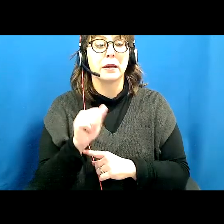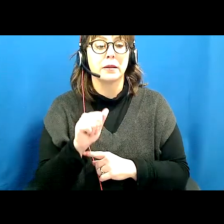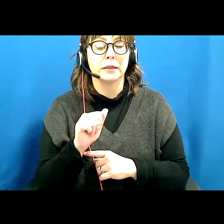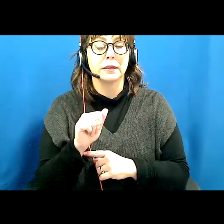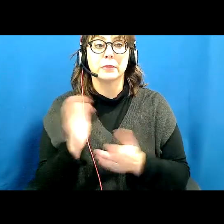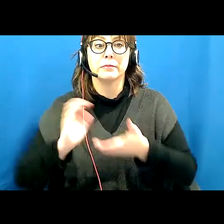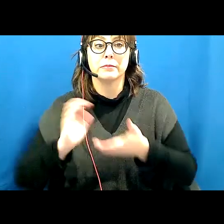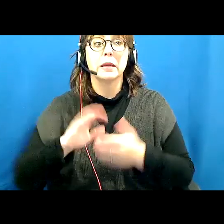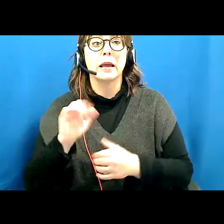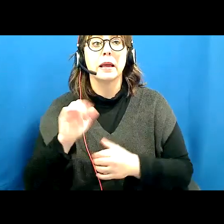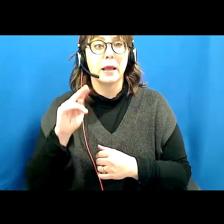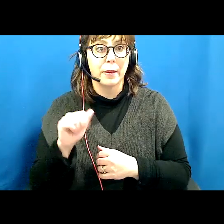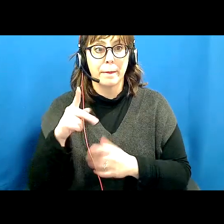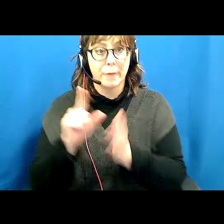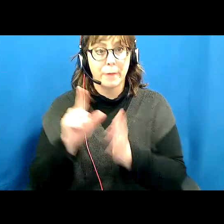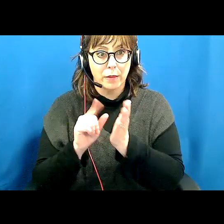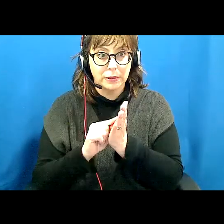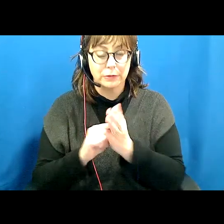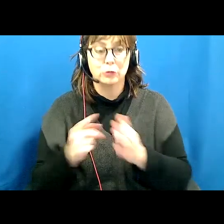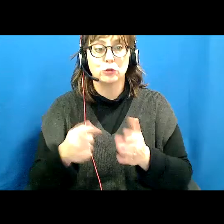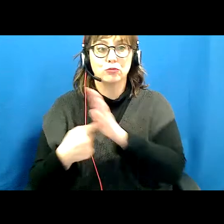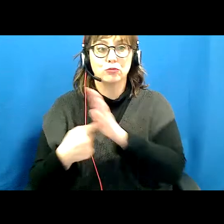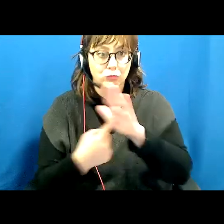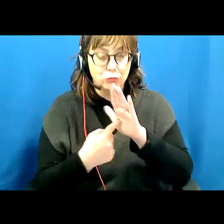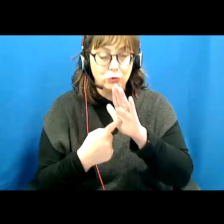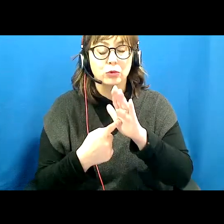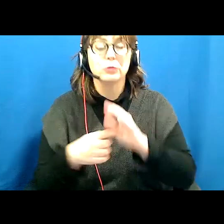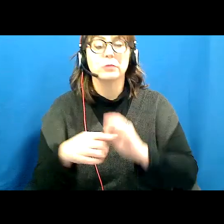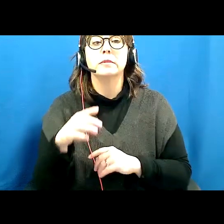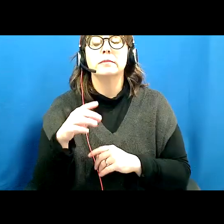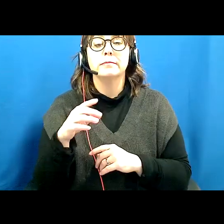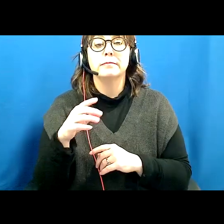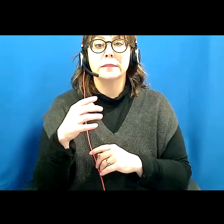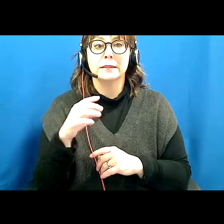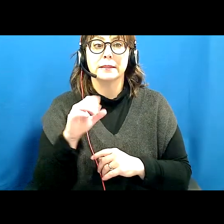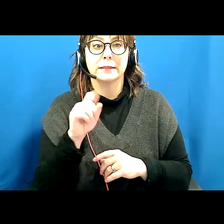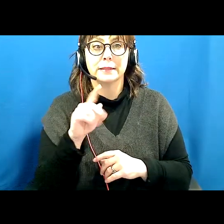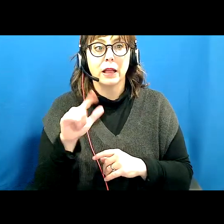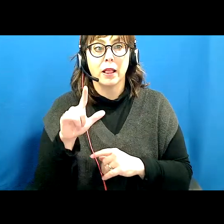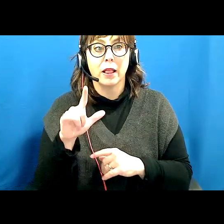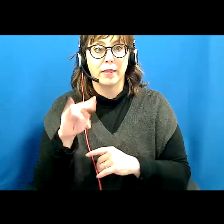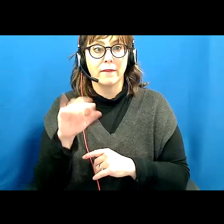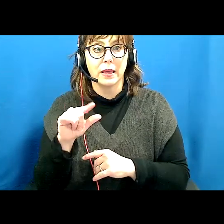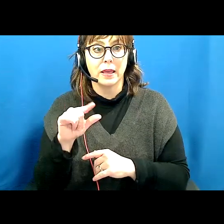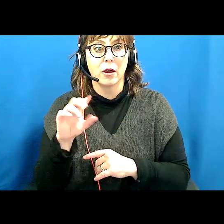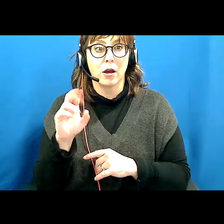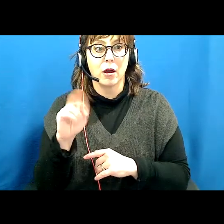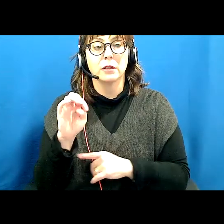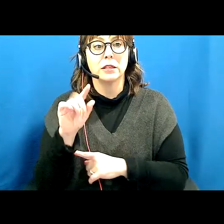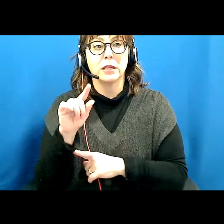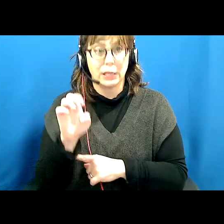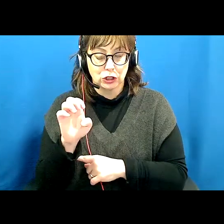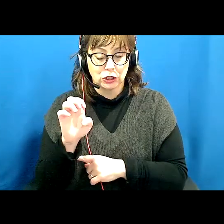Publications to present Still Living the Edges, a disabled woman's reader. Arts Accessibility Network